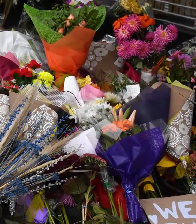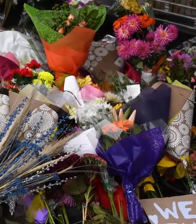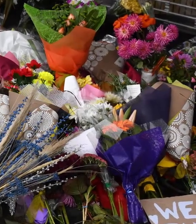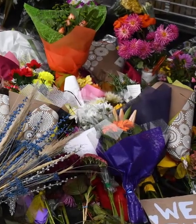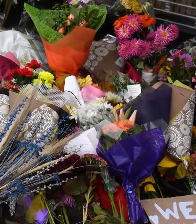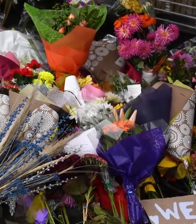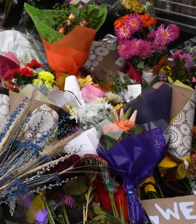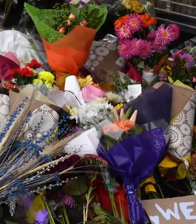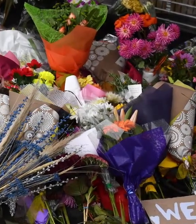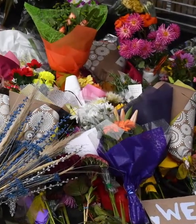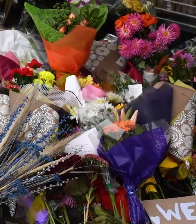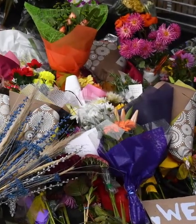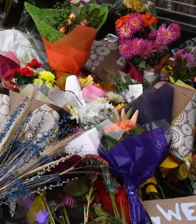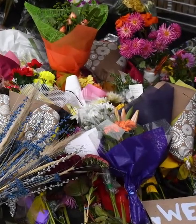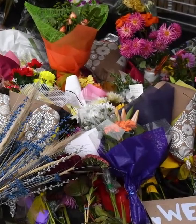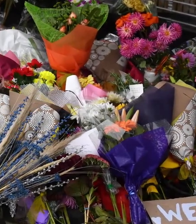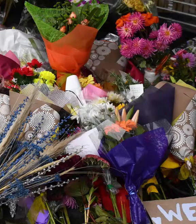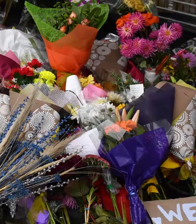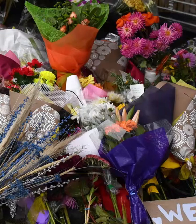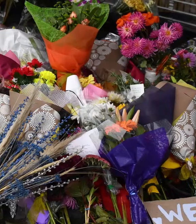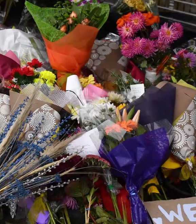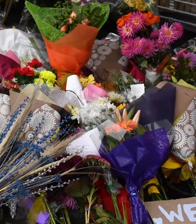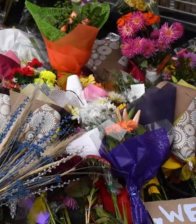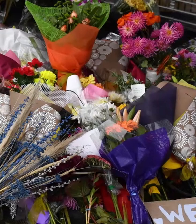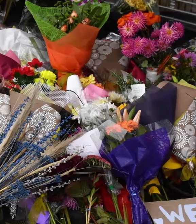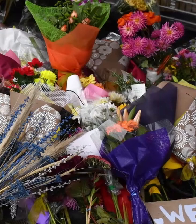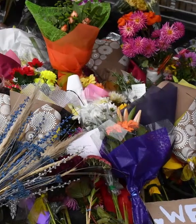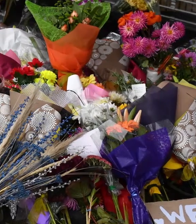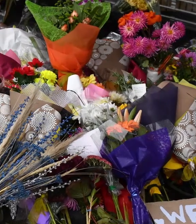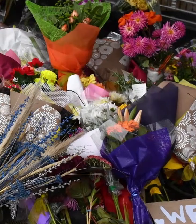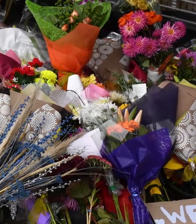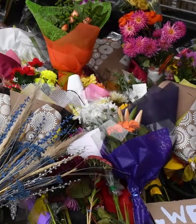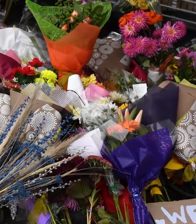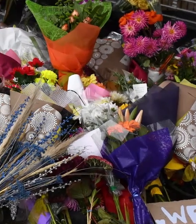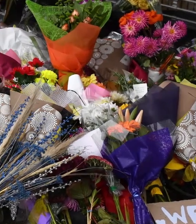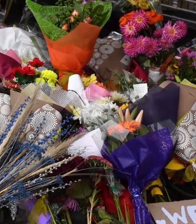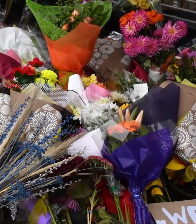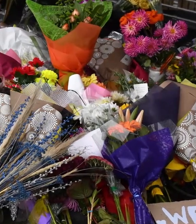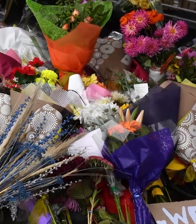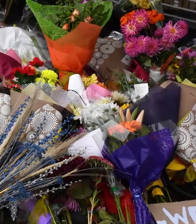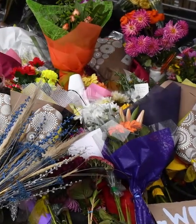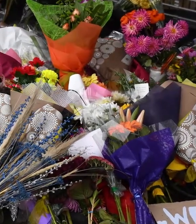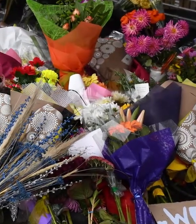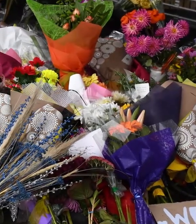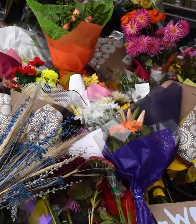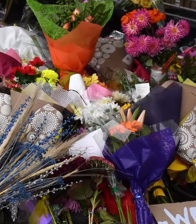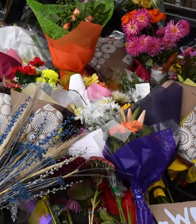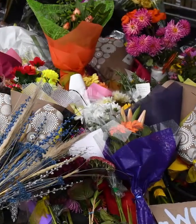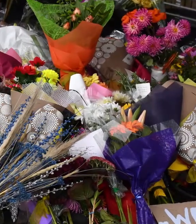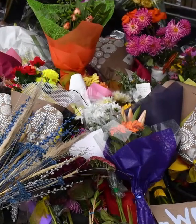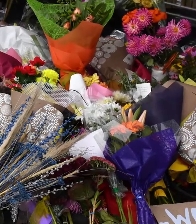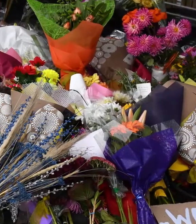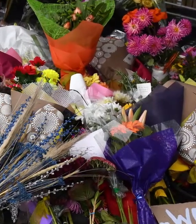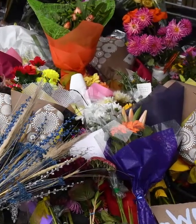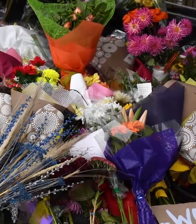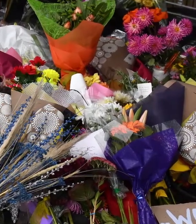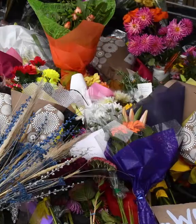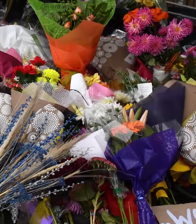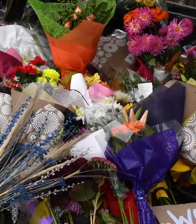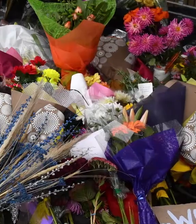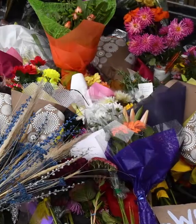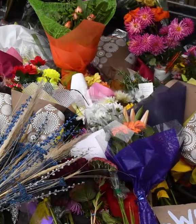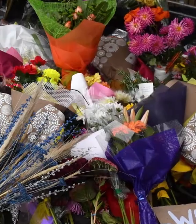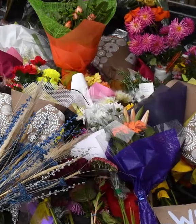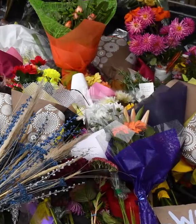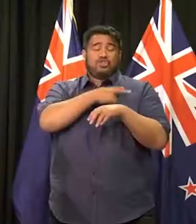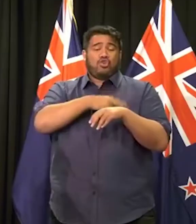In March last year, the Government was scheduled to revise the national intelligence priorities. When you